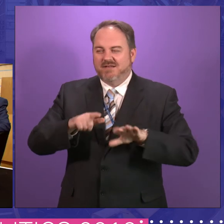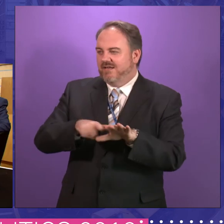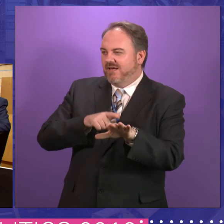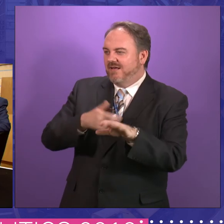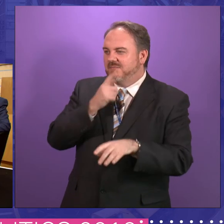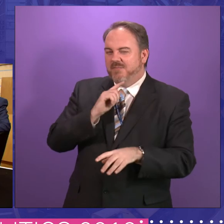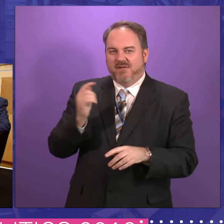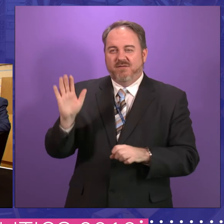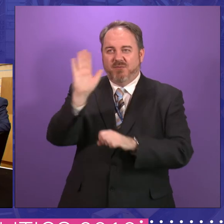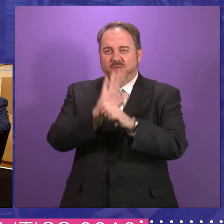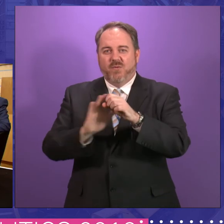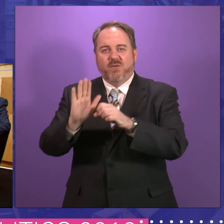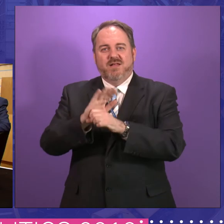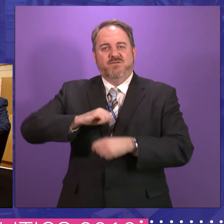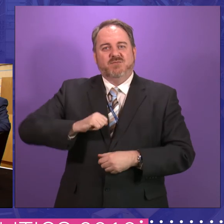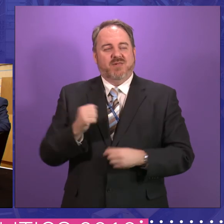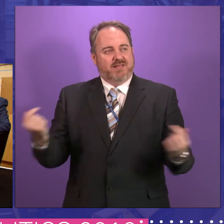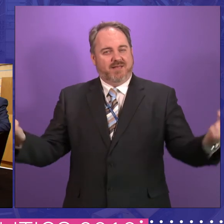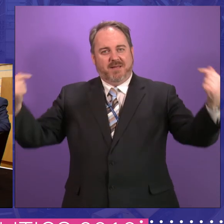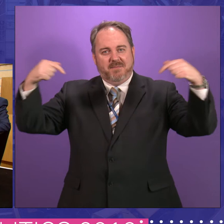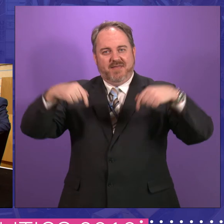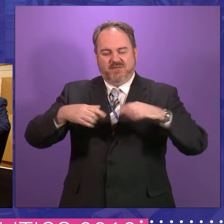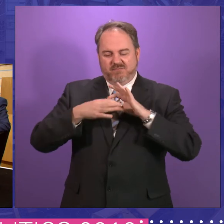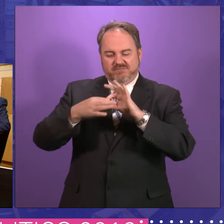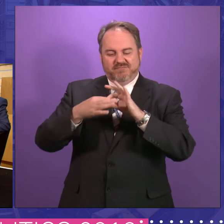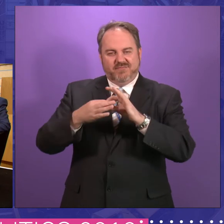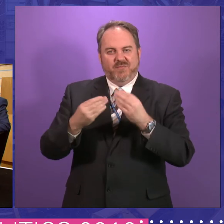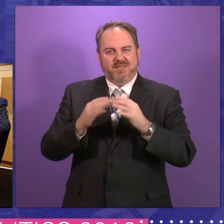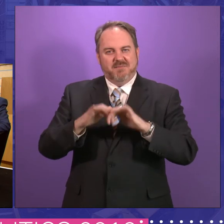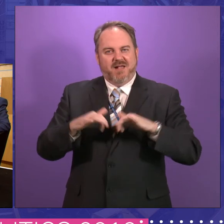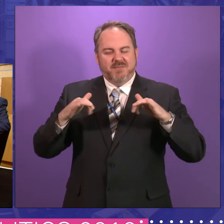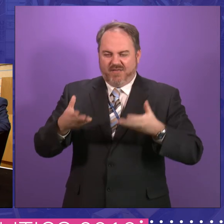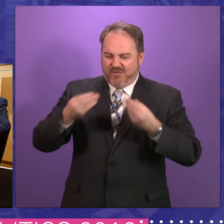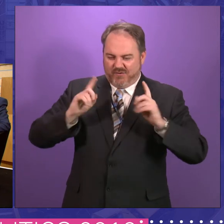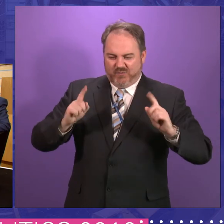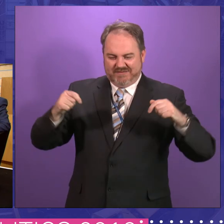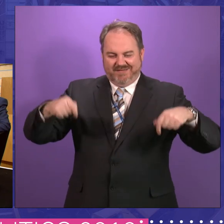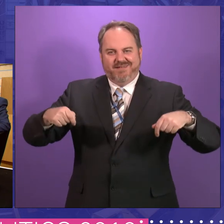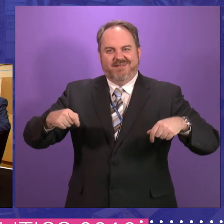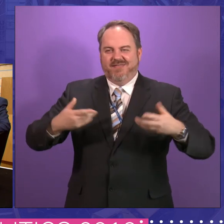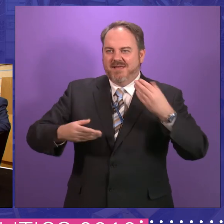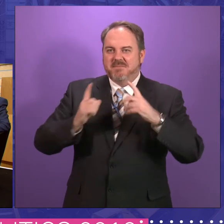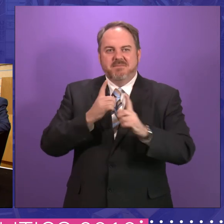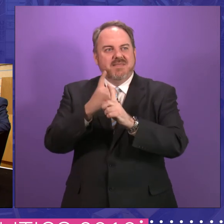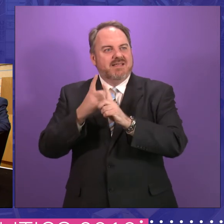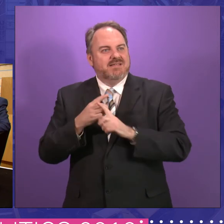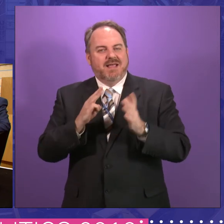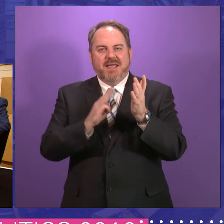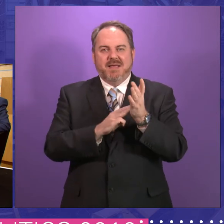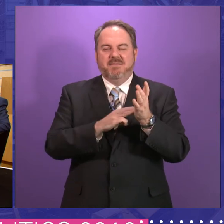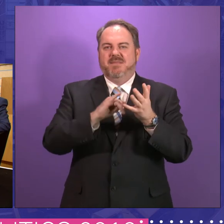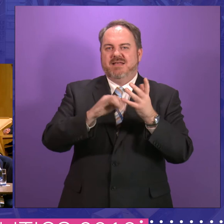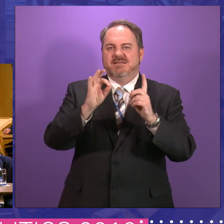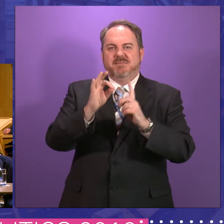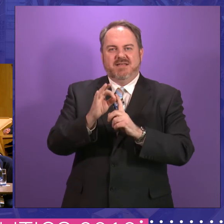all over Scotland who come in here, they engage in their parliament, they learn about their parliament, they meet with the parliamentarians, and I think that's been